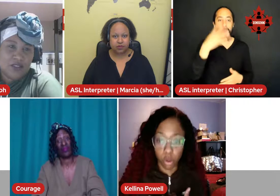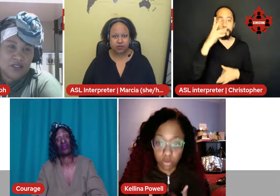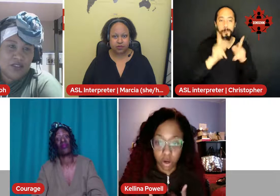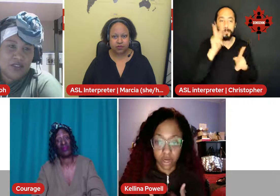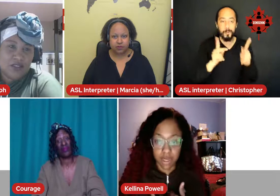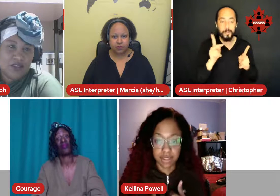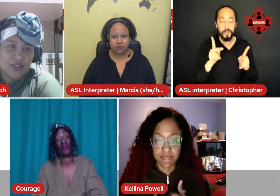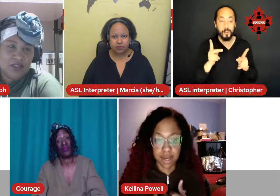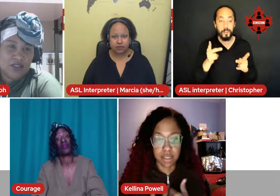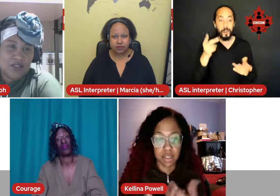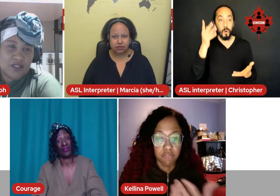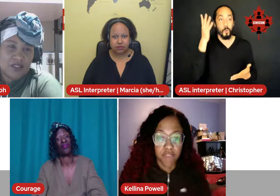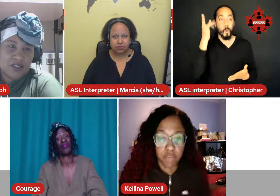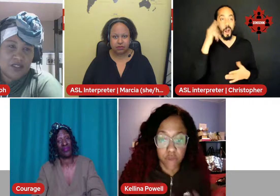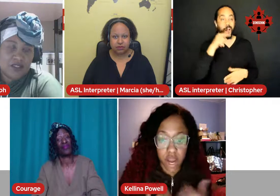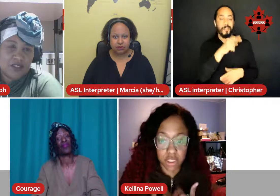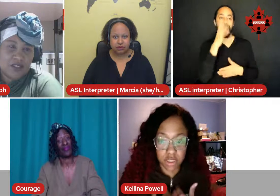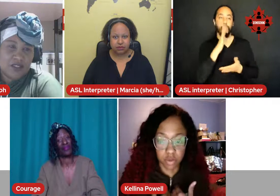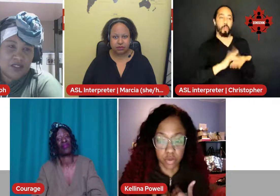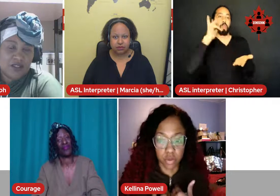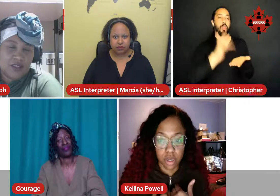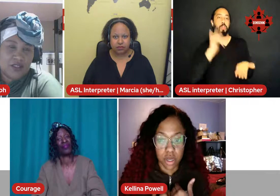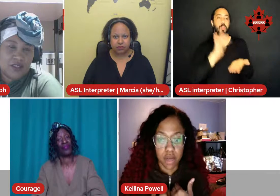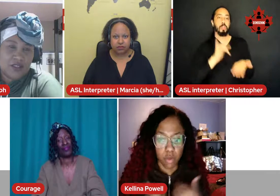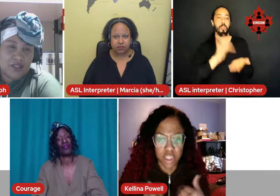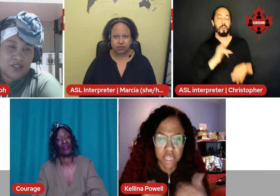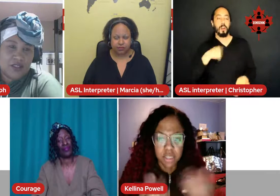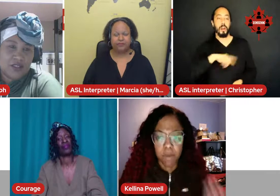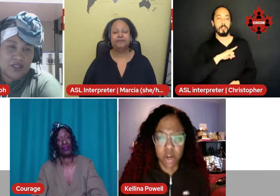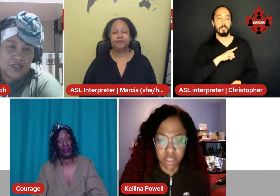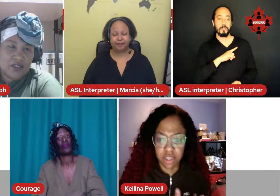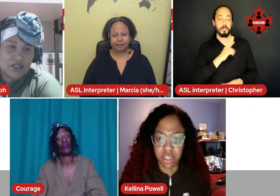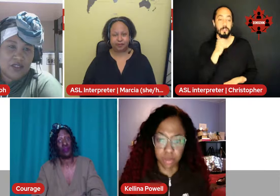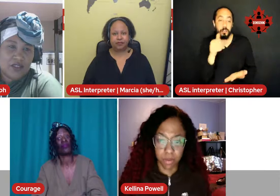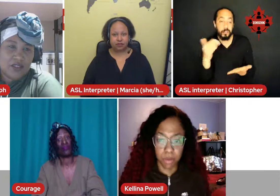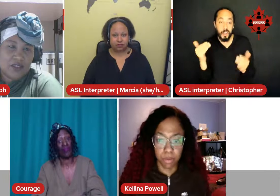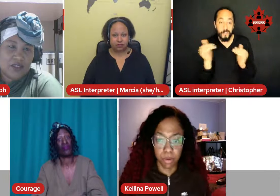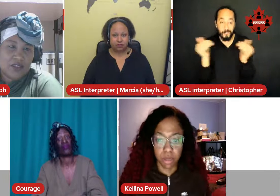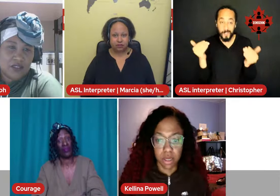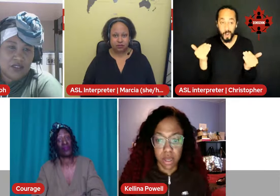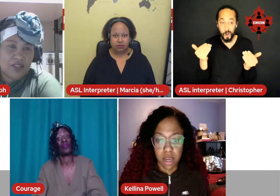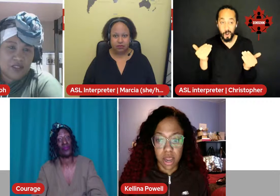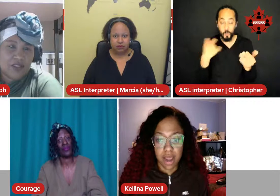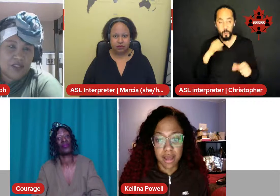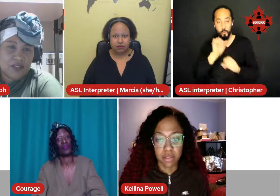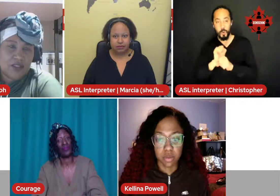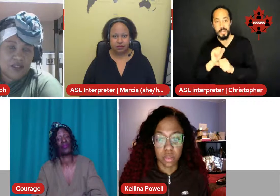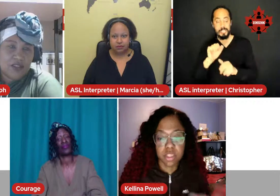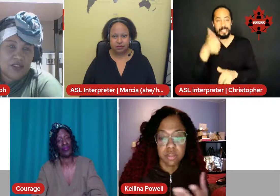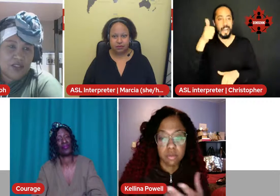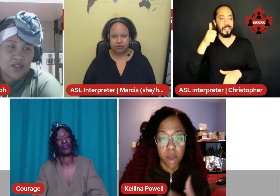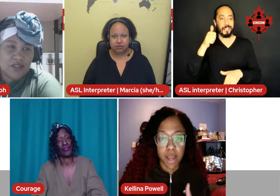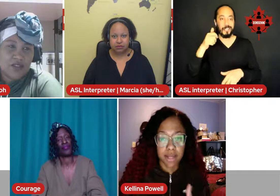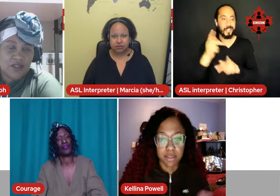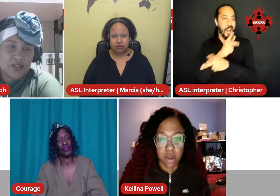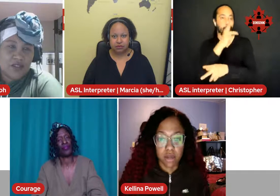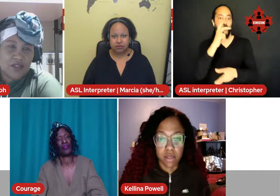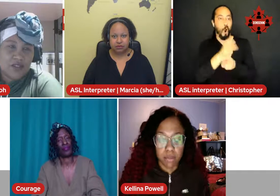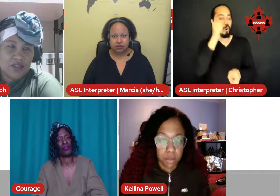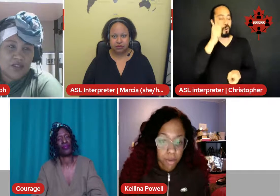all over on us. And it's not fair for us to work ten times harder than these white people. And so this is why it's a lot of times a